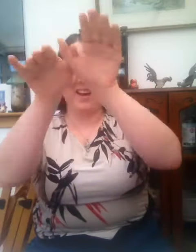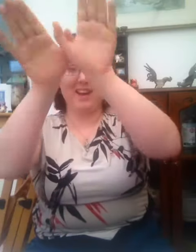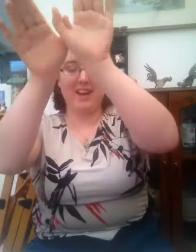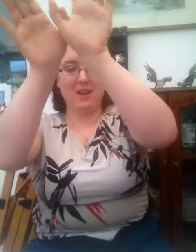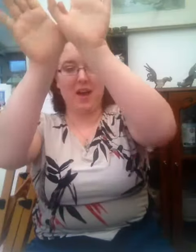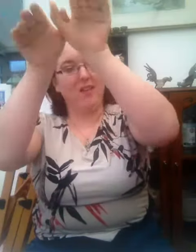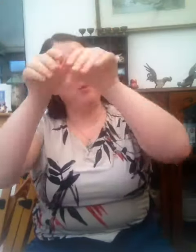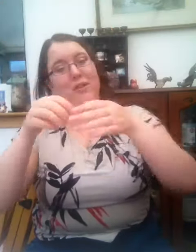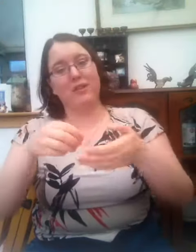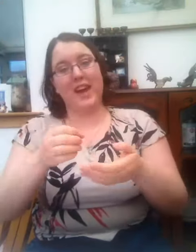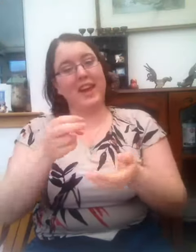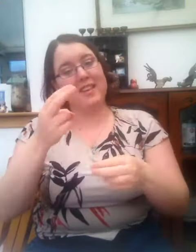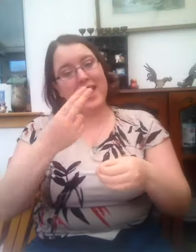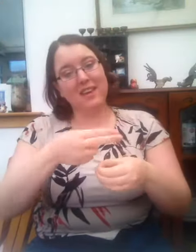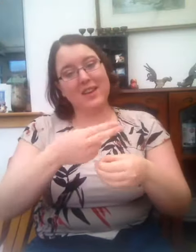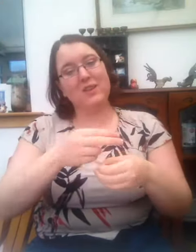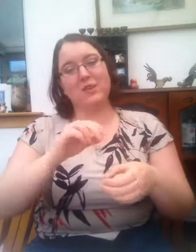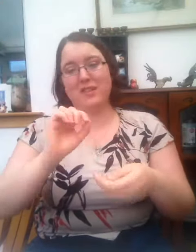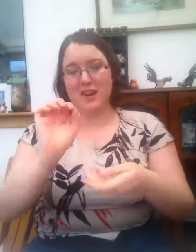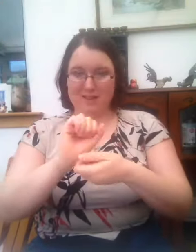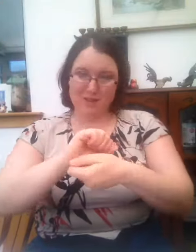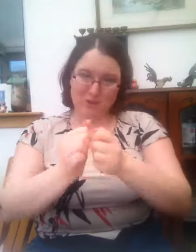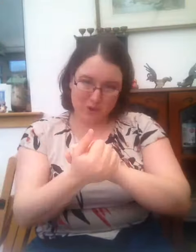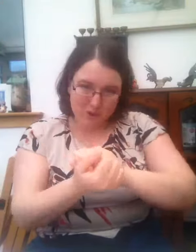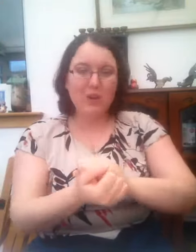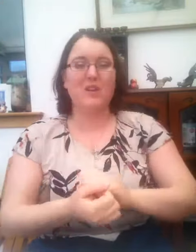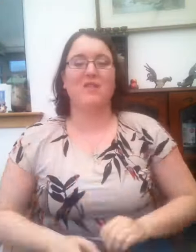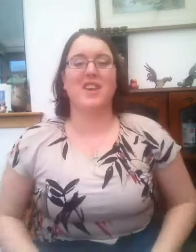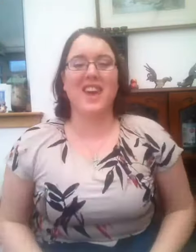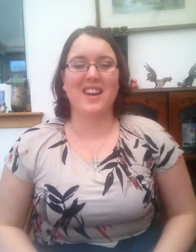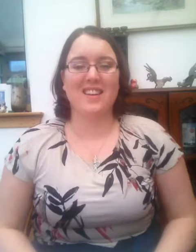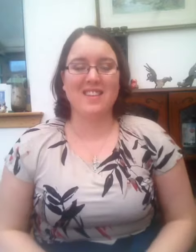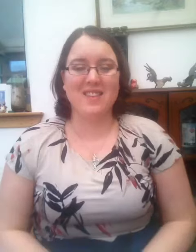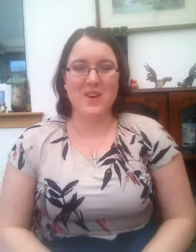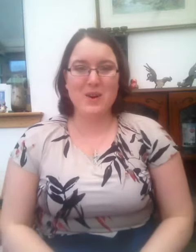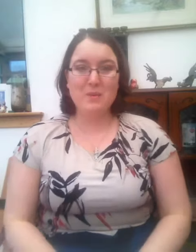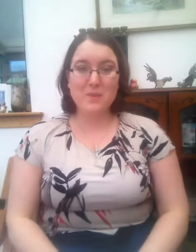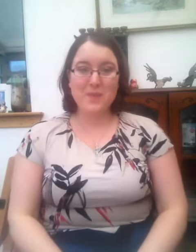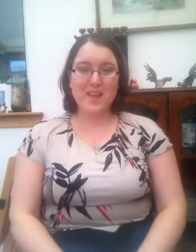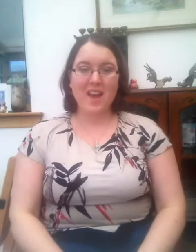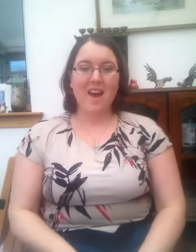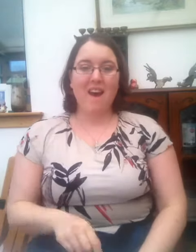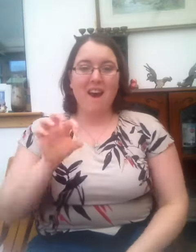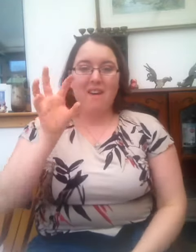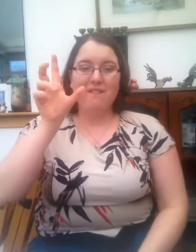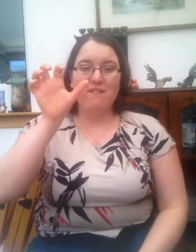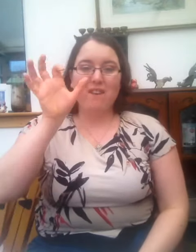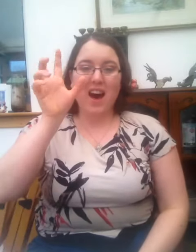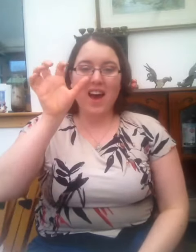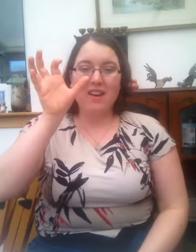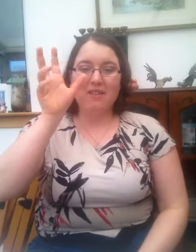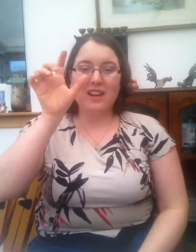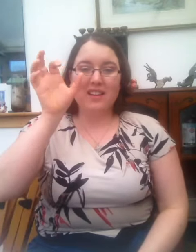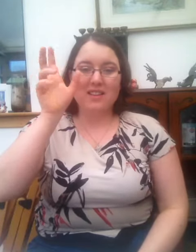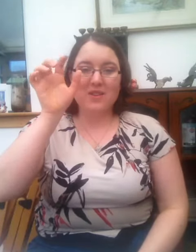and then the butterfly lays eggs and it all starts all over again. So five little